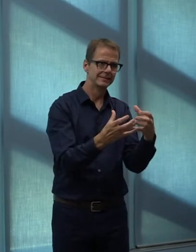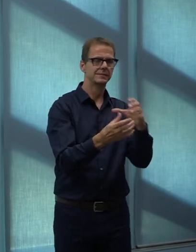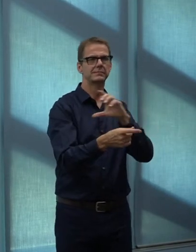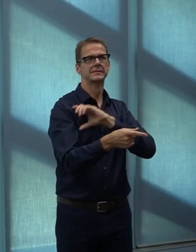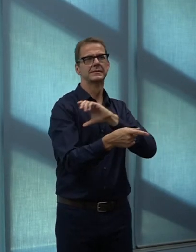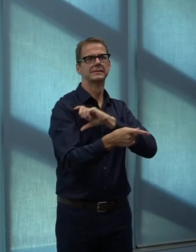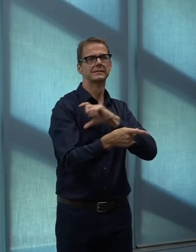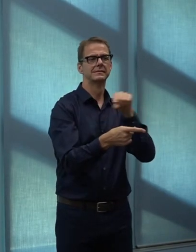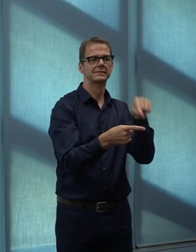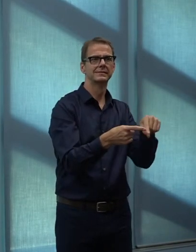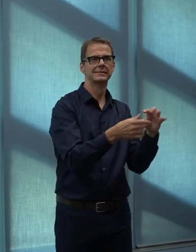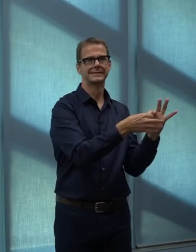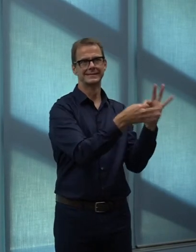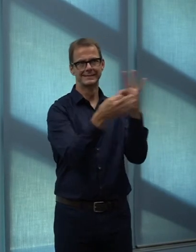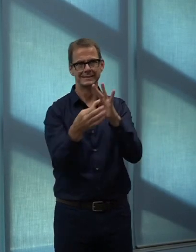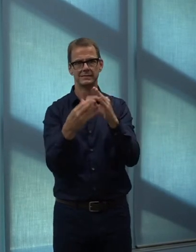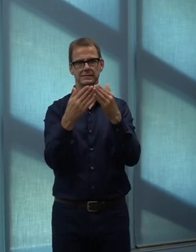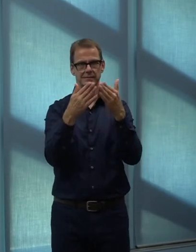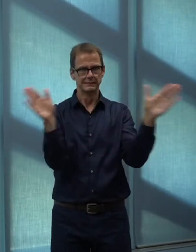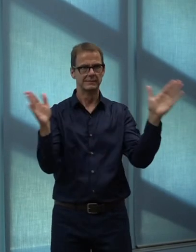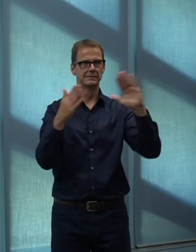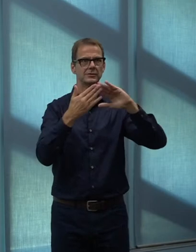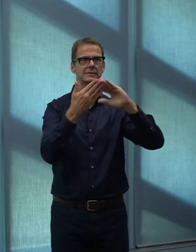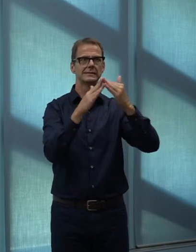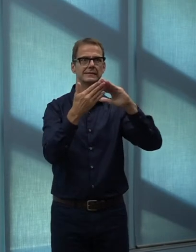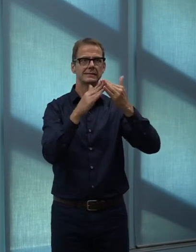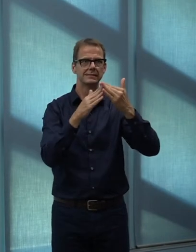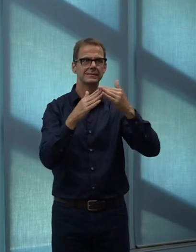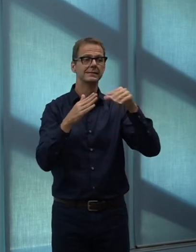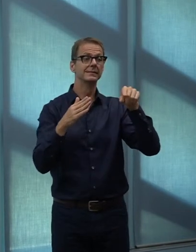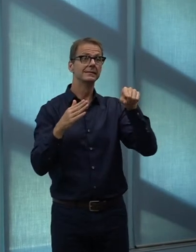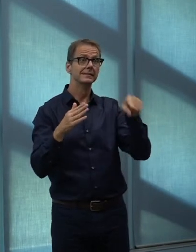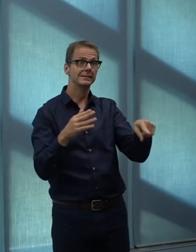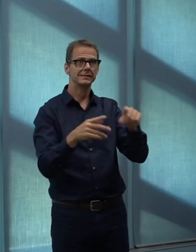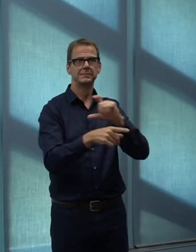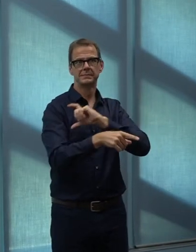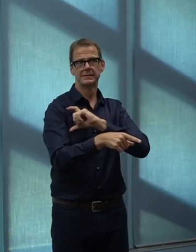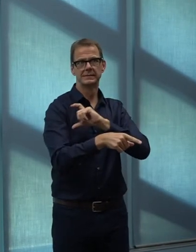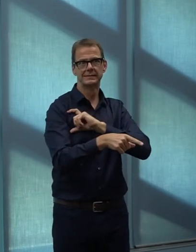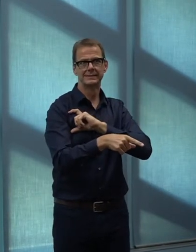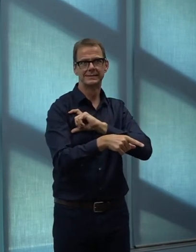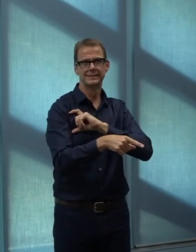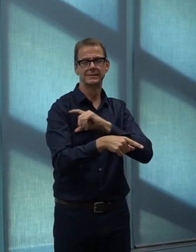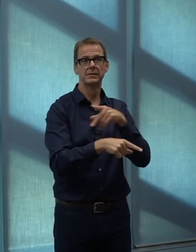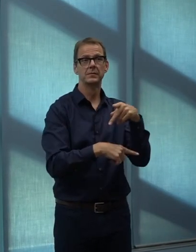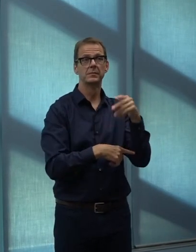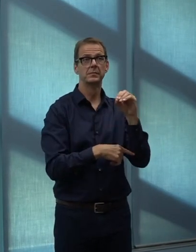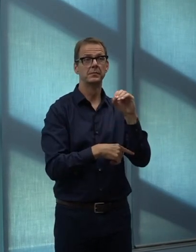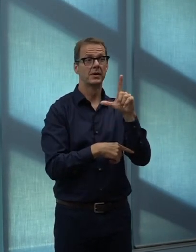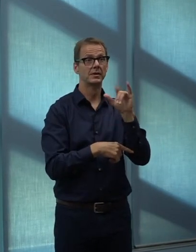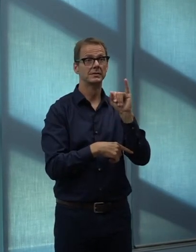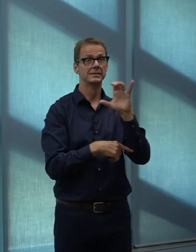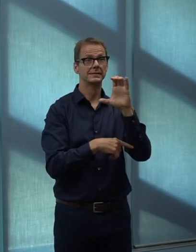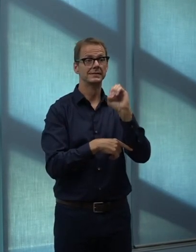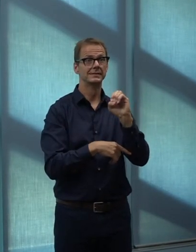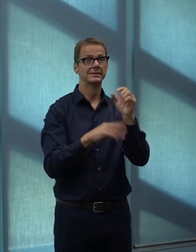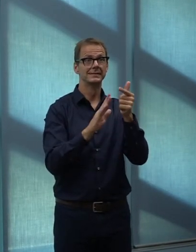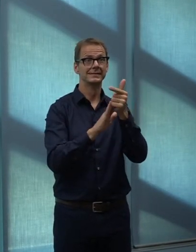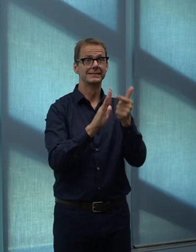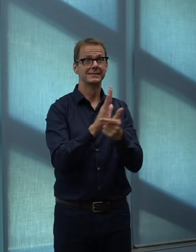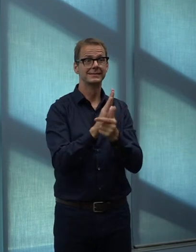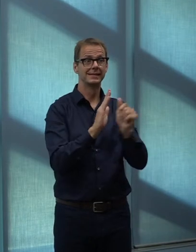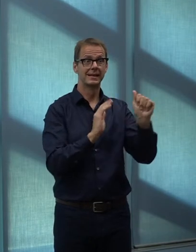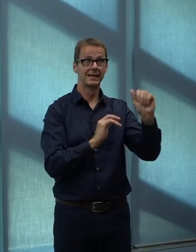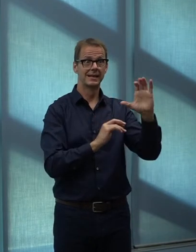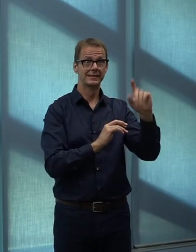Because the police act puts a lot of decision-making power about and oversight mechanisms for